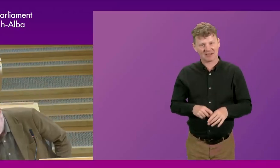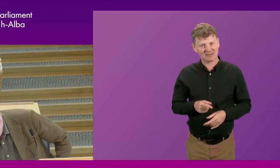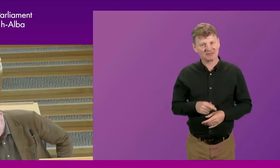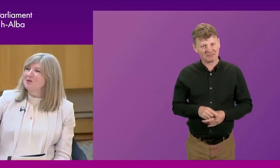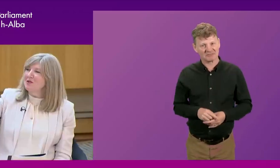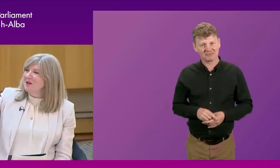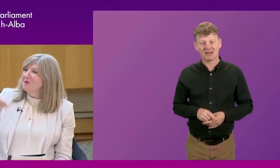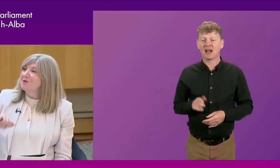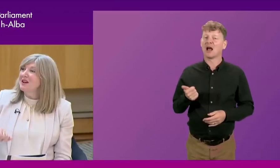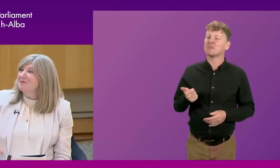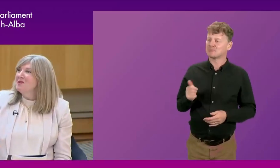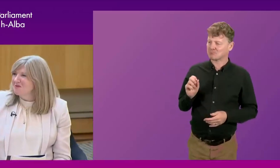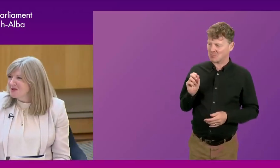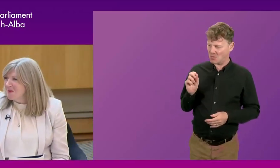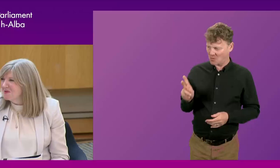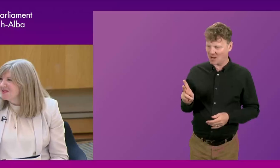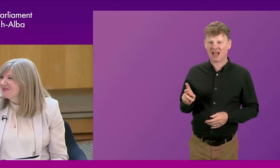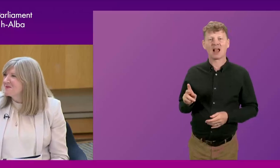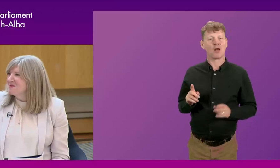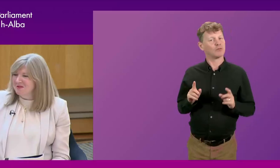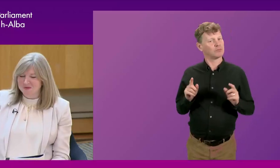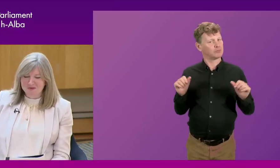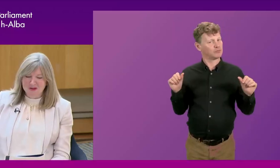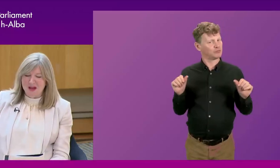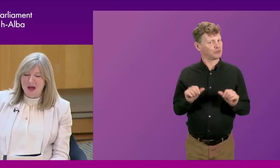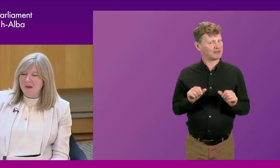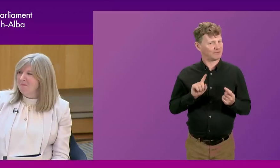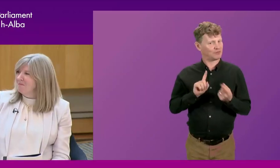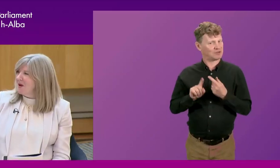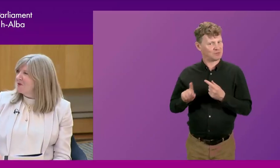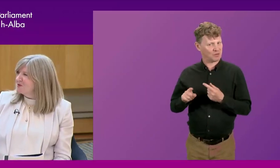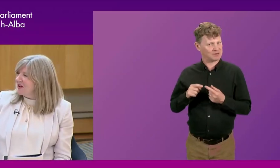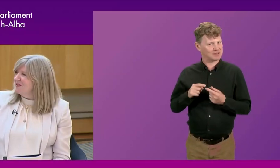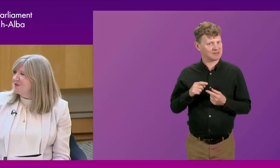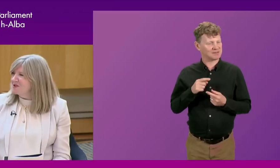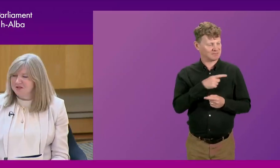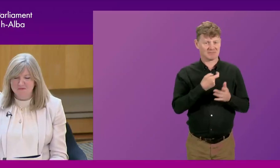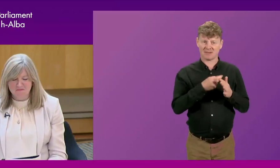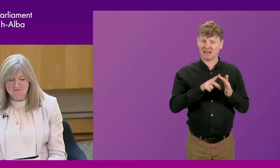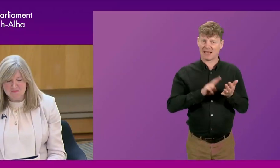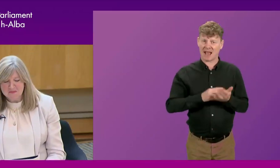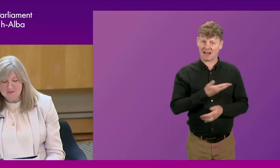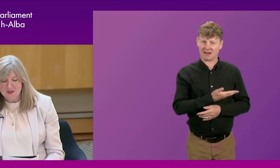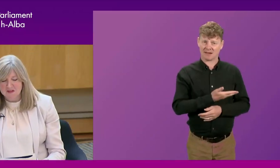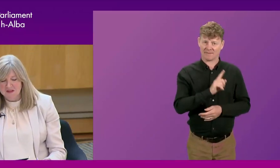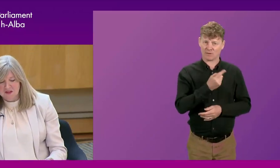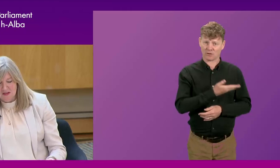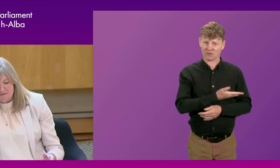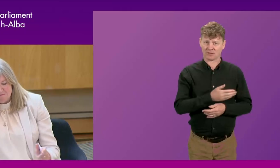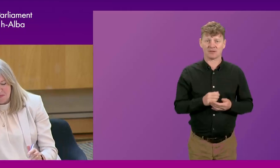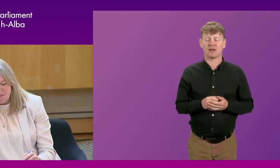Okay, we're going to have brief responses. I'm going to... I'll go to Ken first. Well,